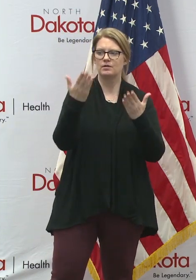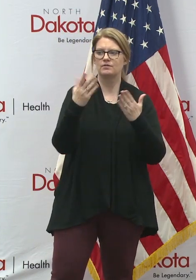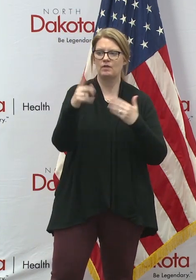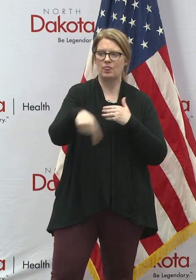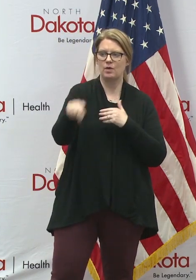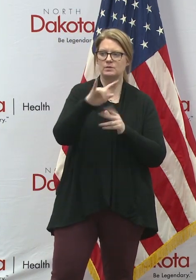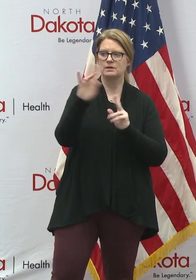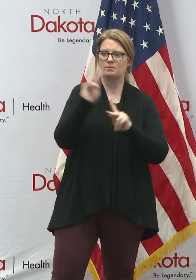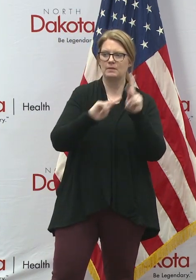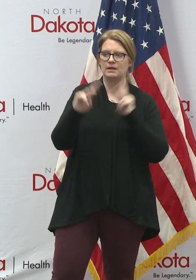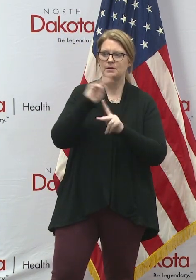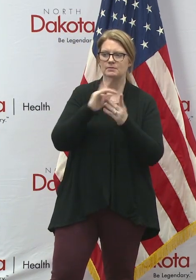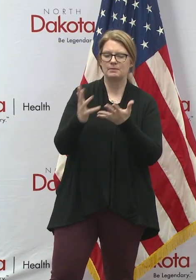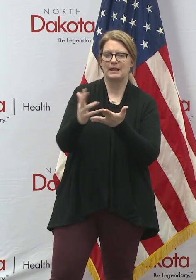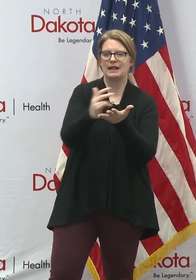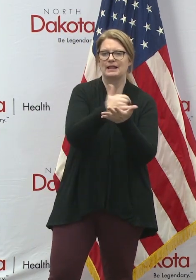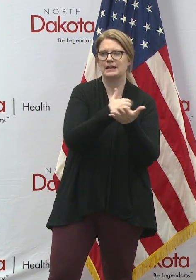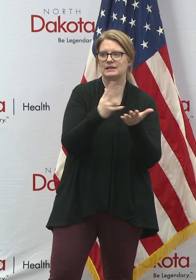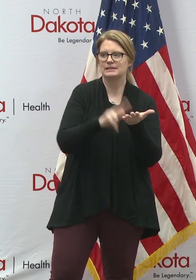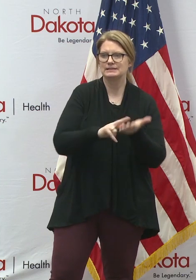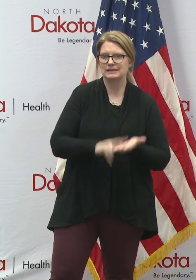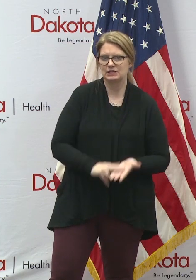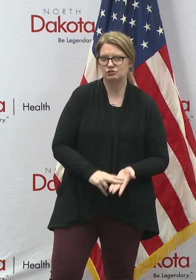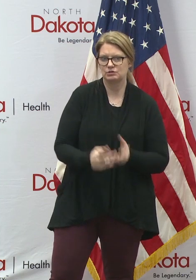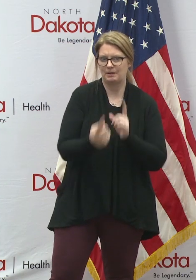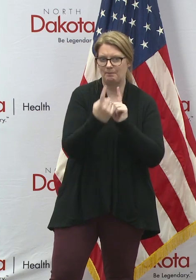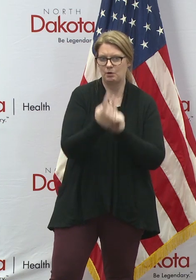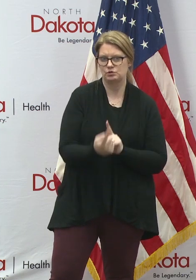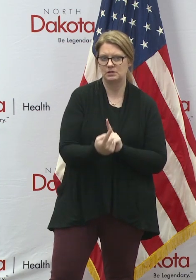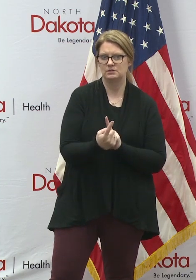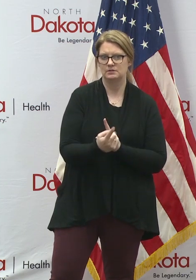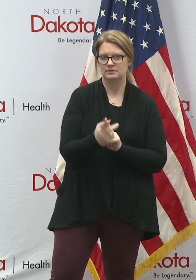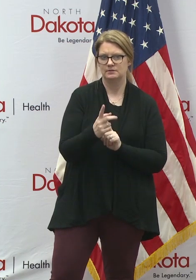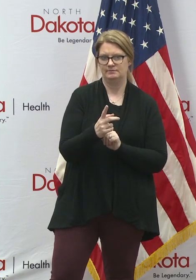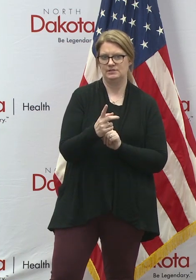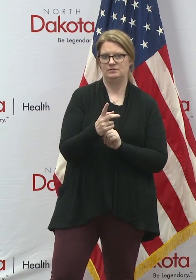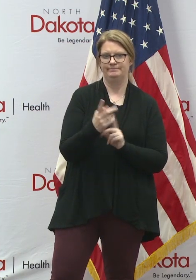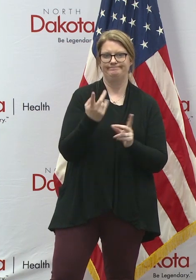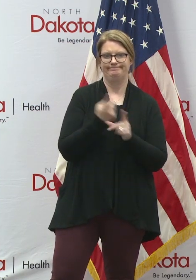those people who might be collecting signatures in person to ensure their safety?